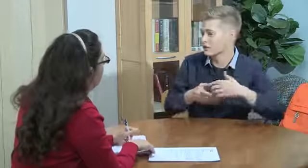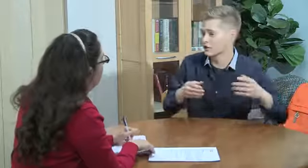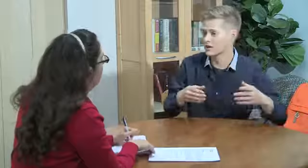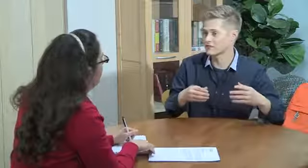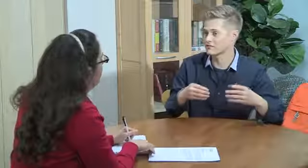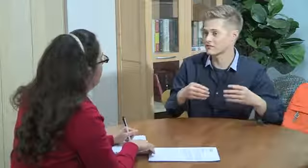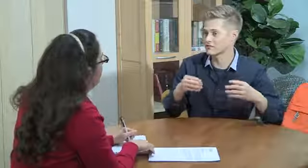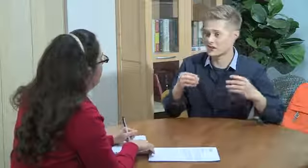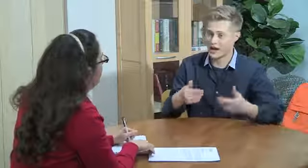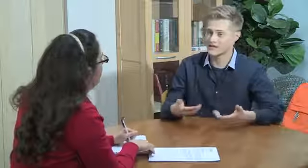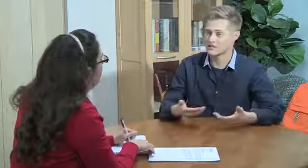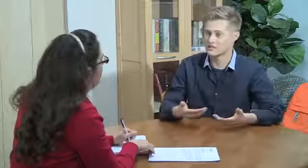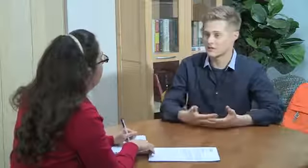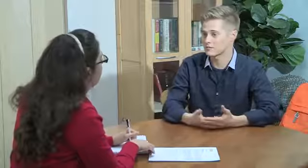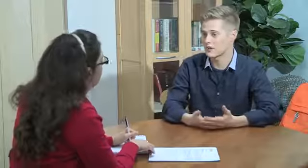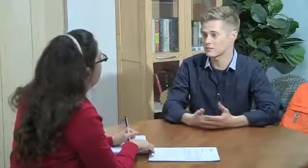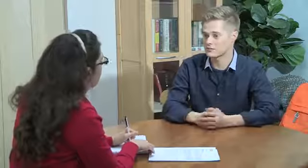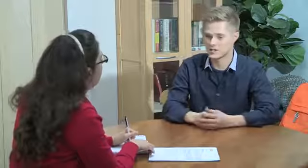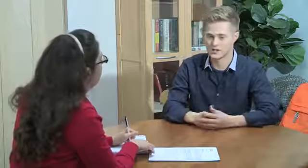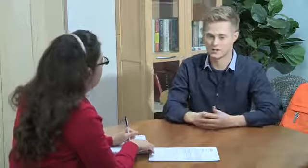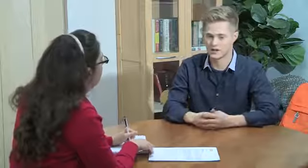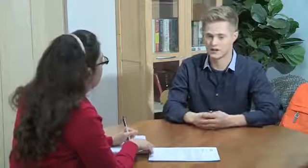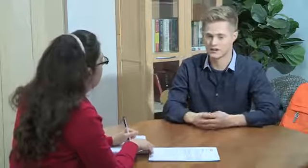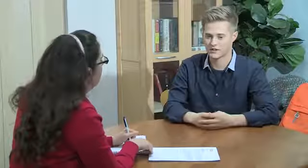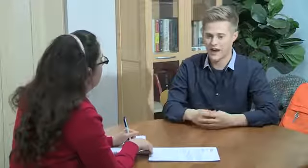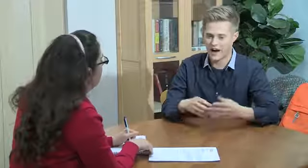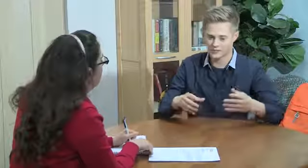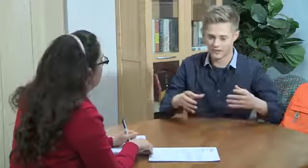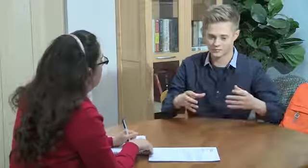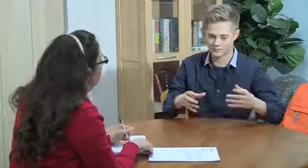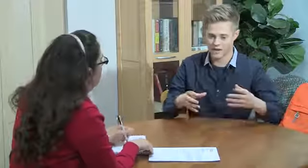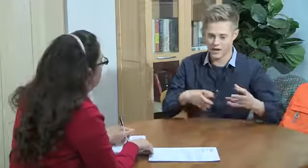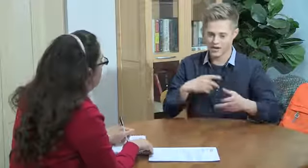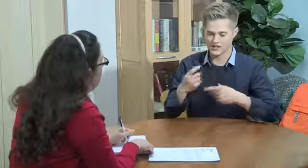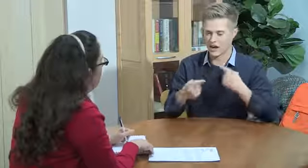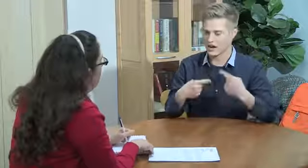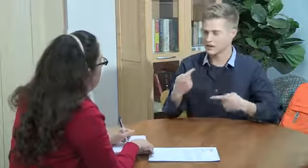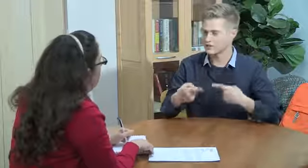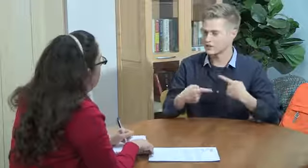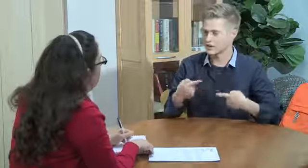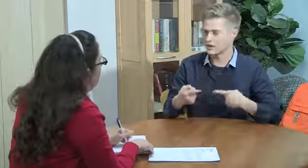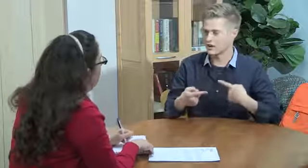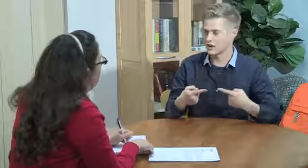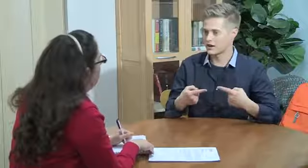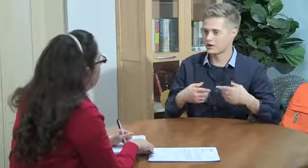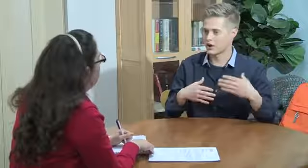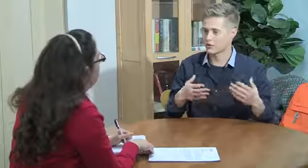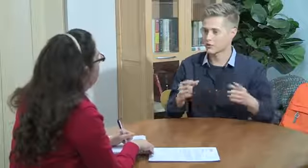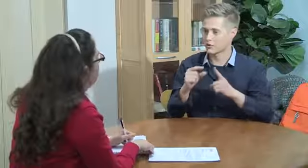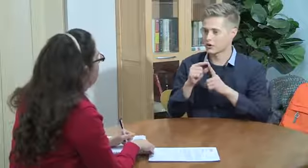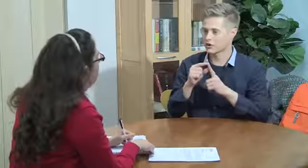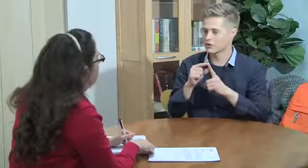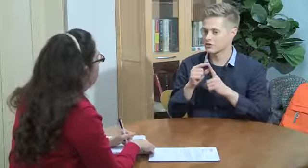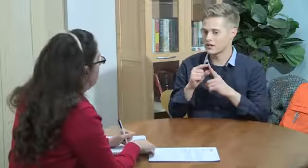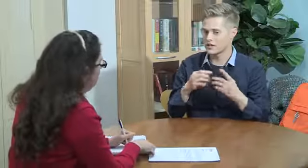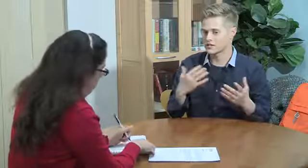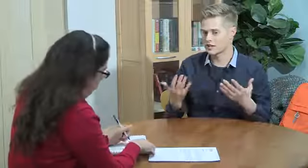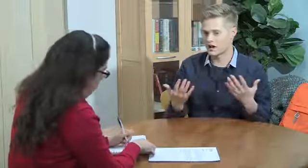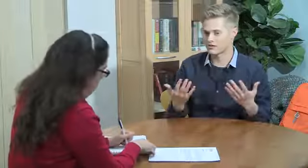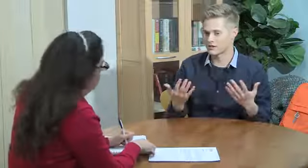learning the lines sometimes because having a sign along with the word is kind of